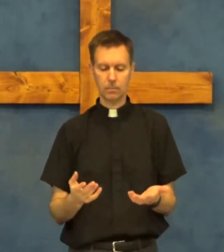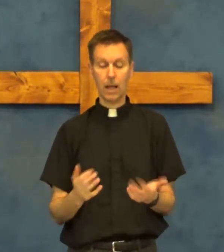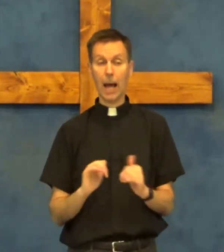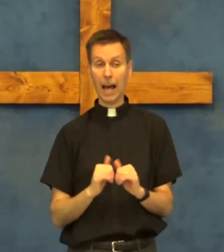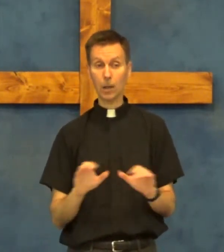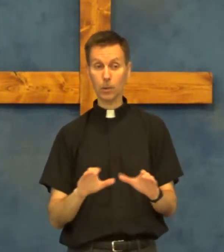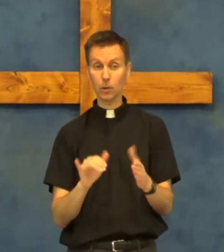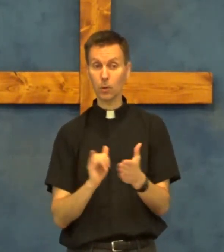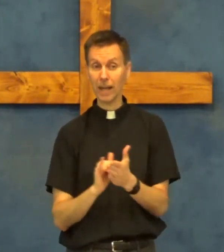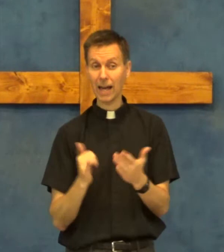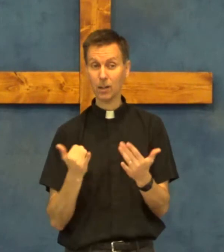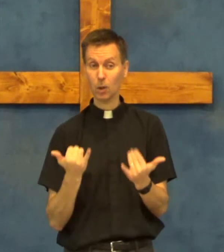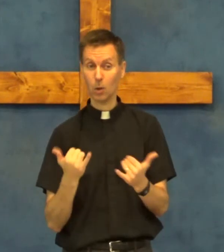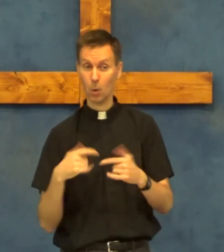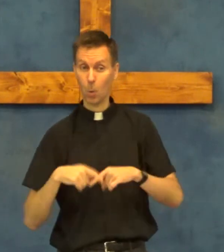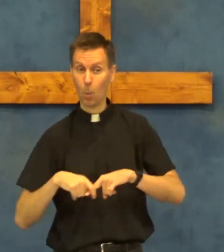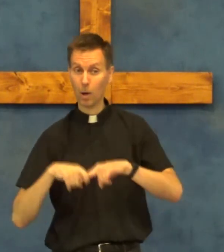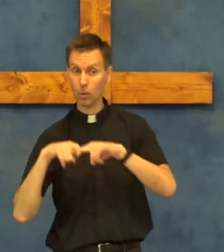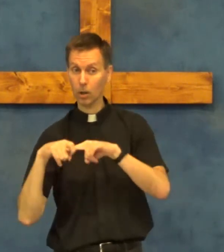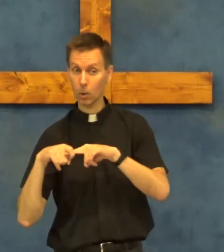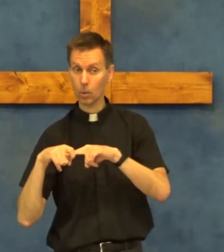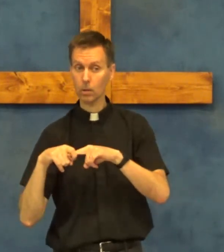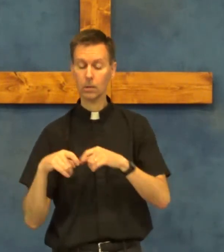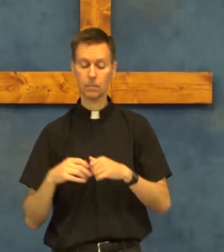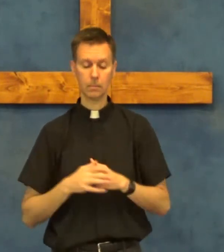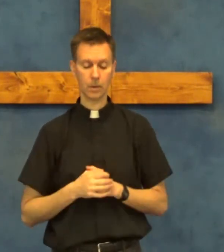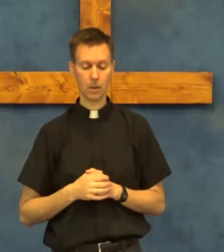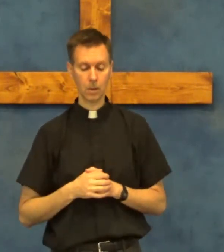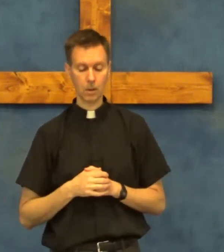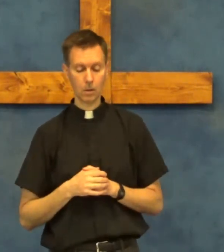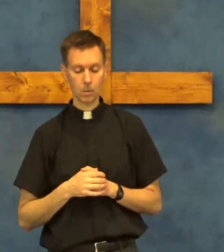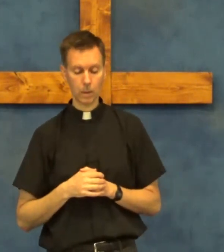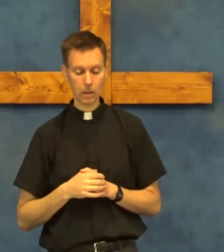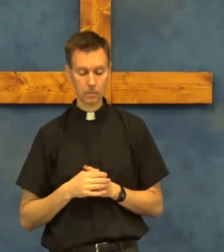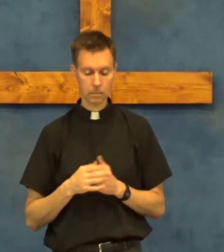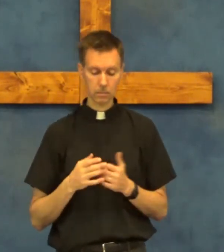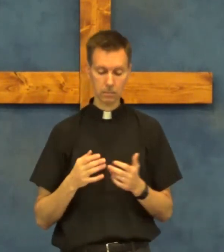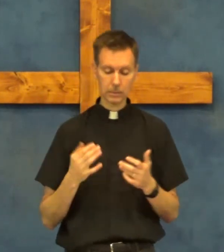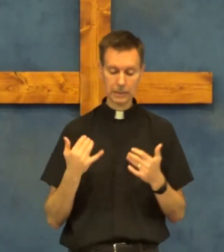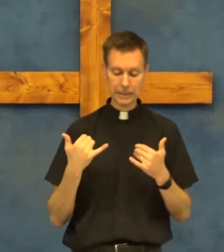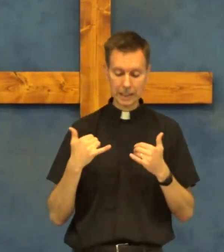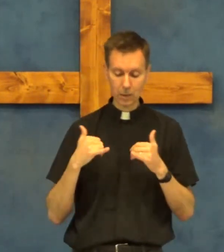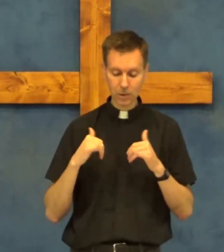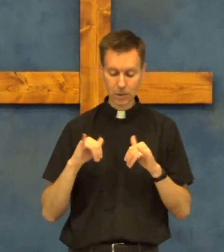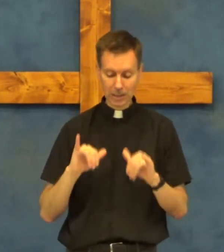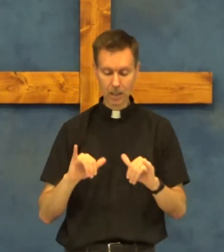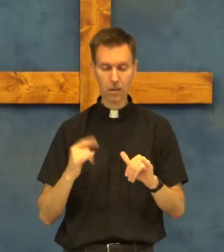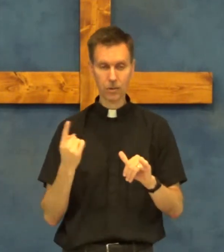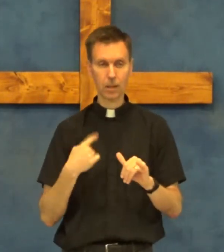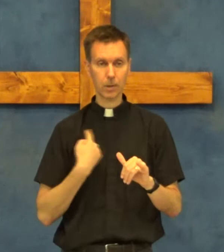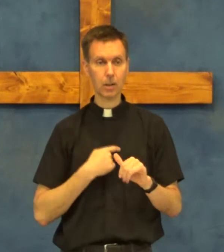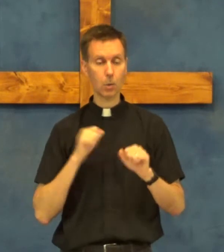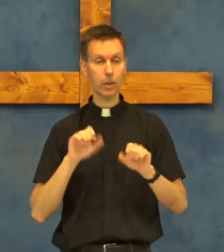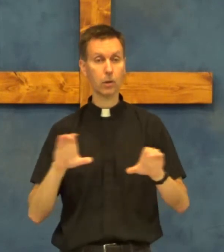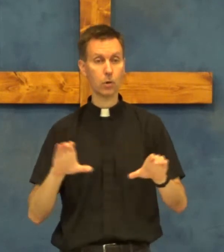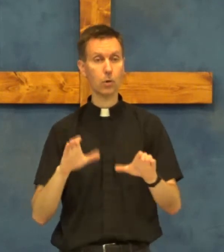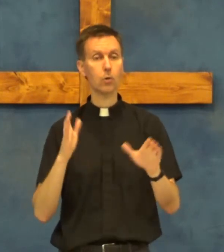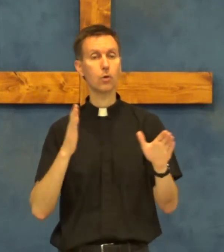how do we do that while we're on hold well there is still something that we can do to